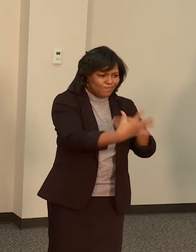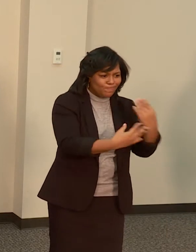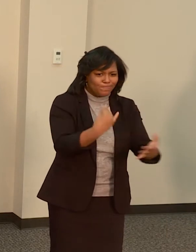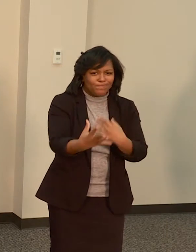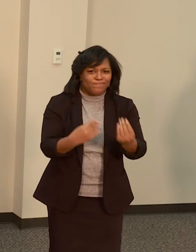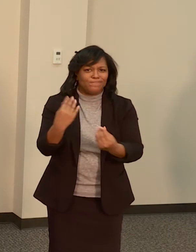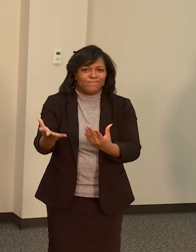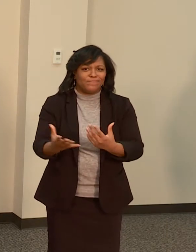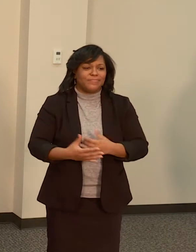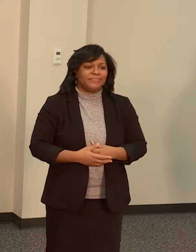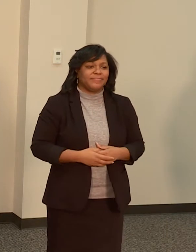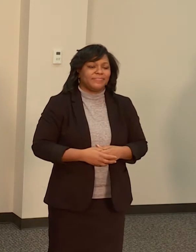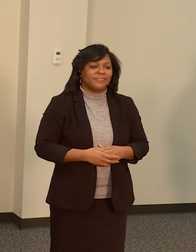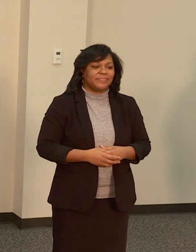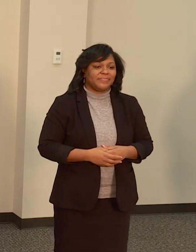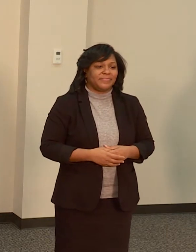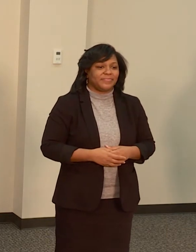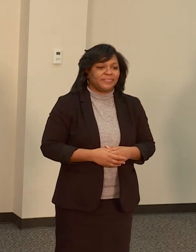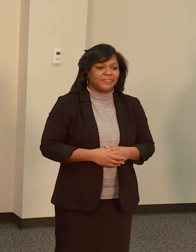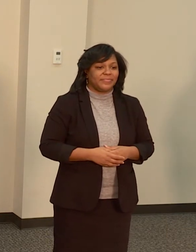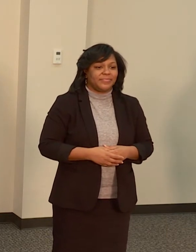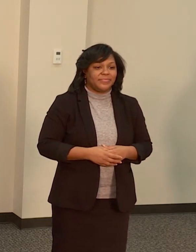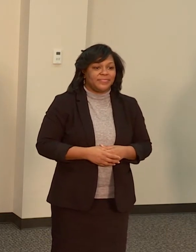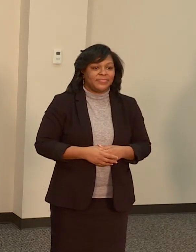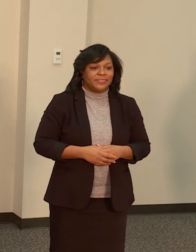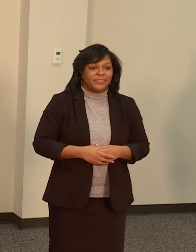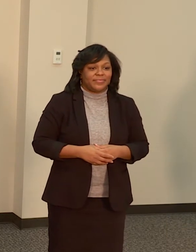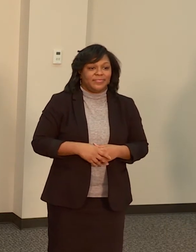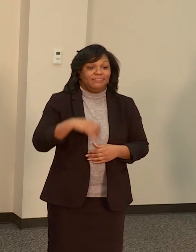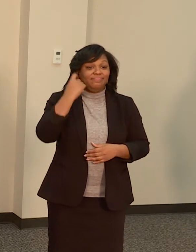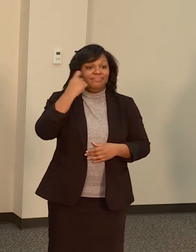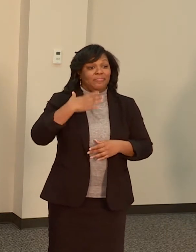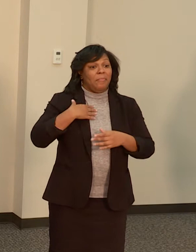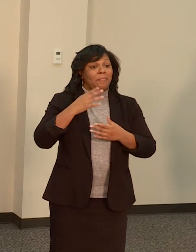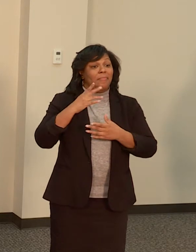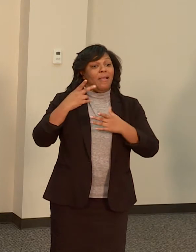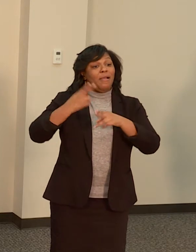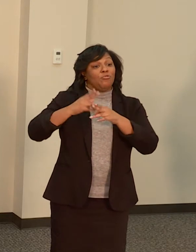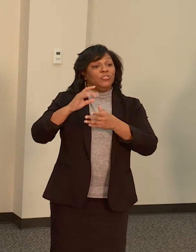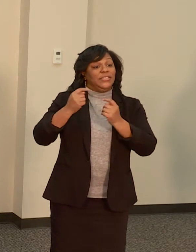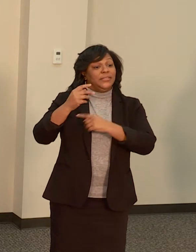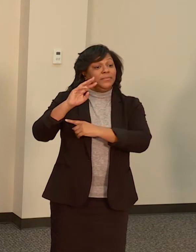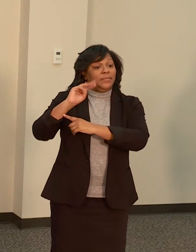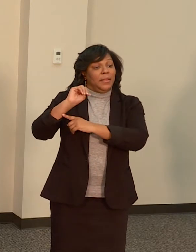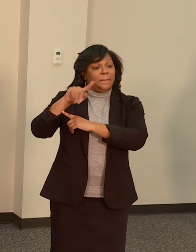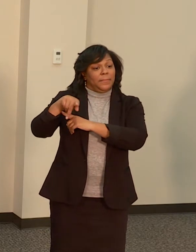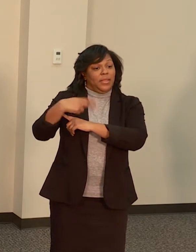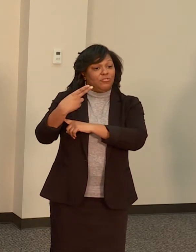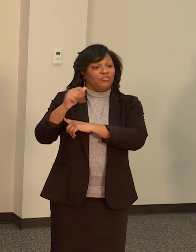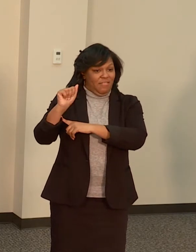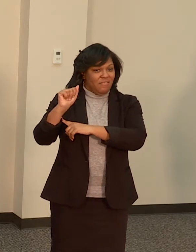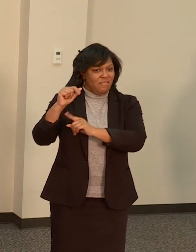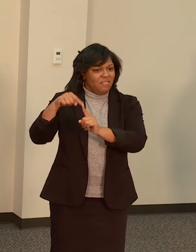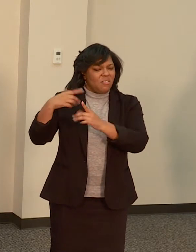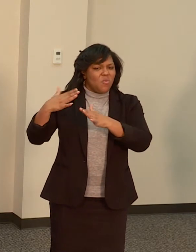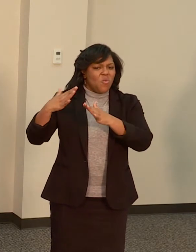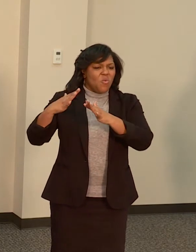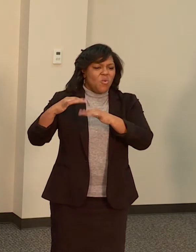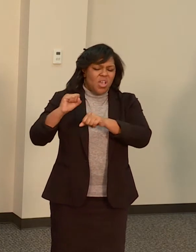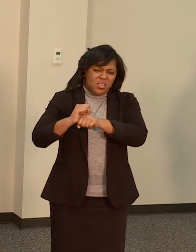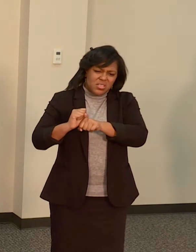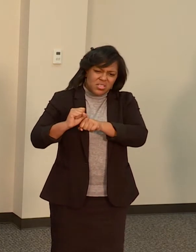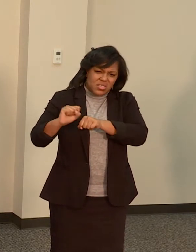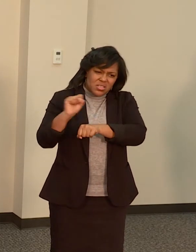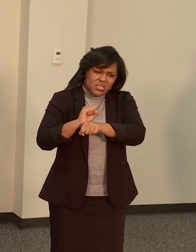the team at MPHA that has worked diligently to design this program in